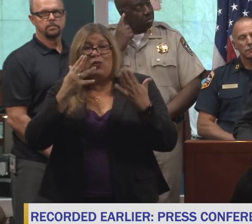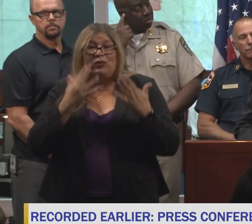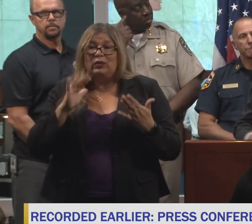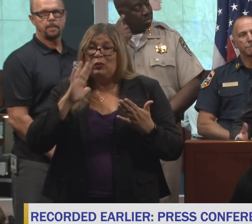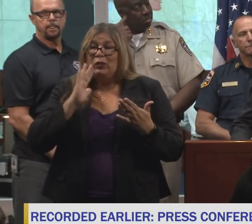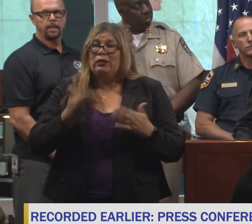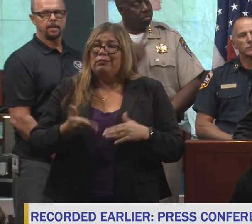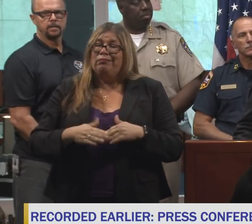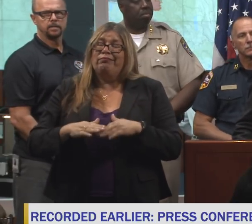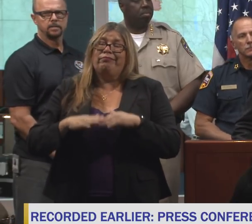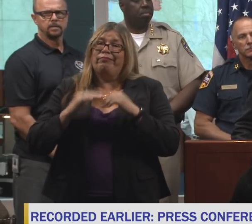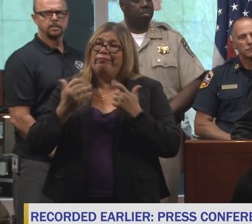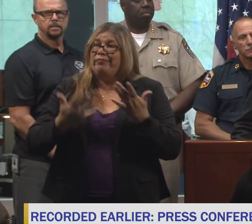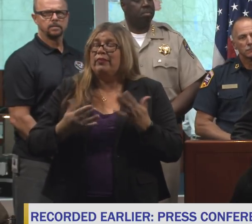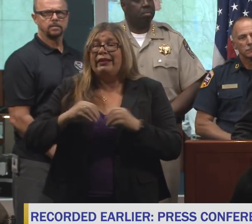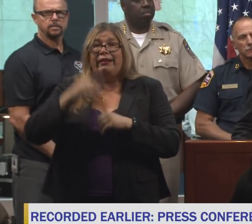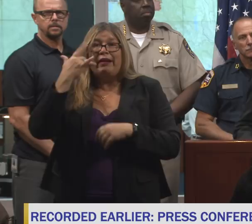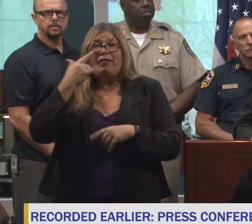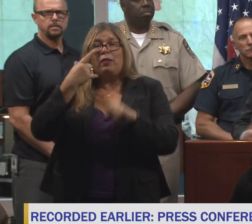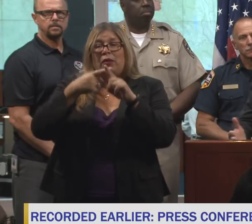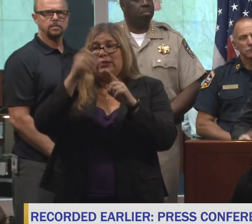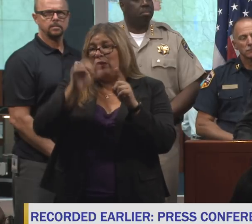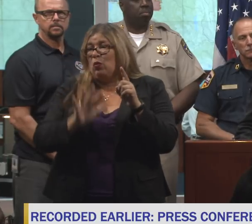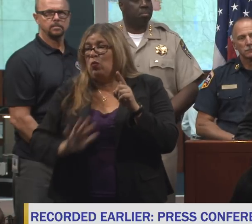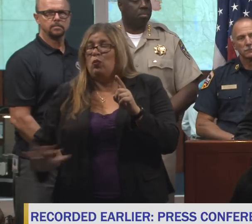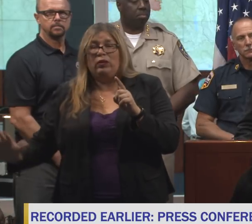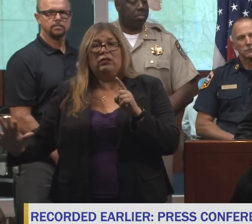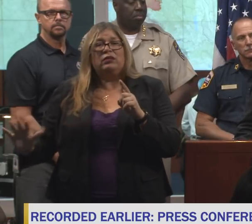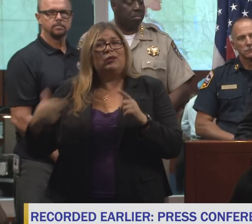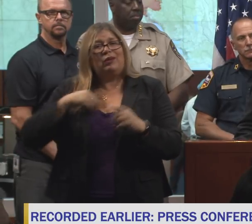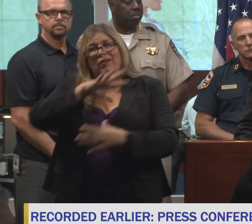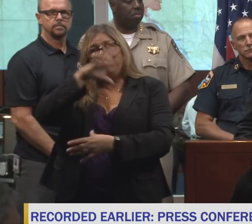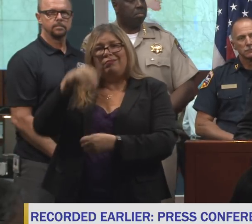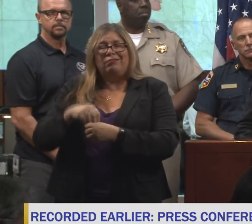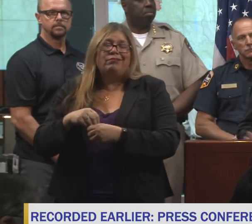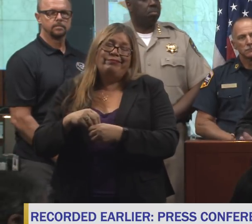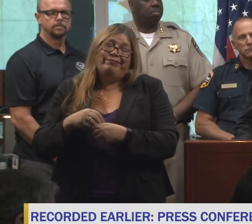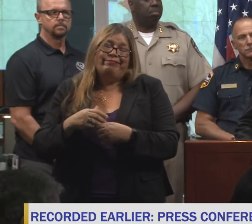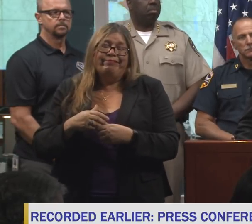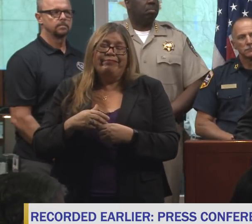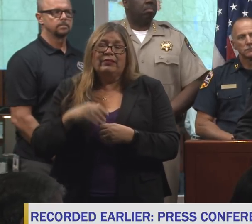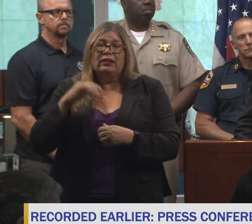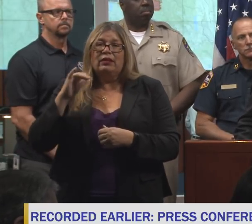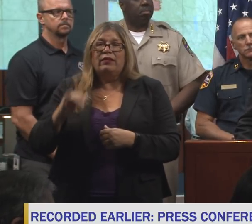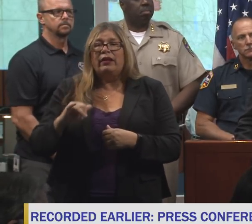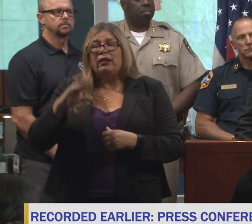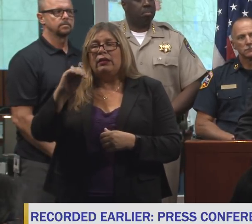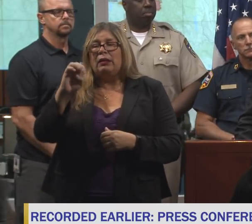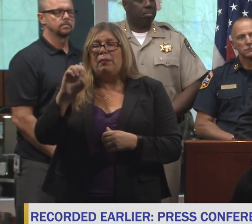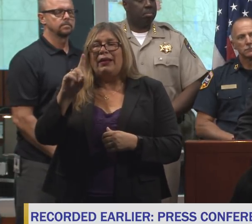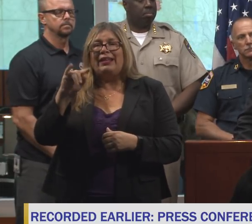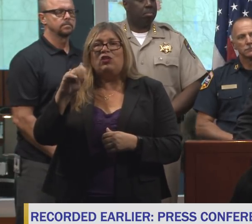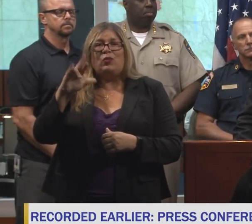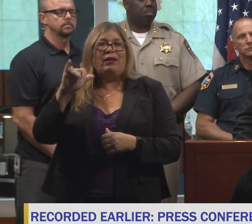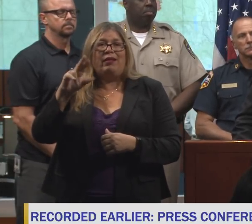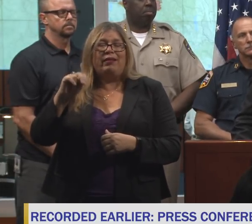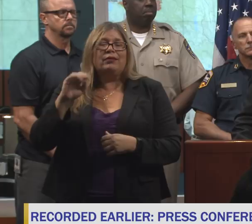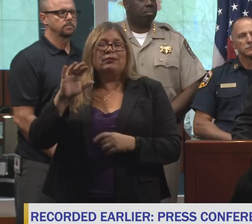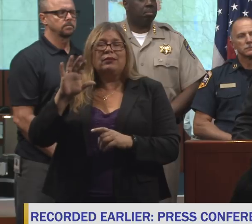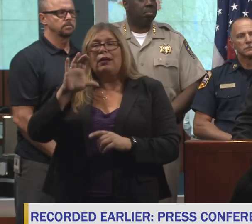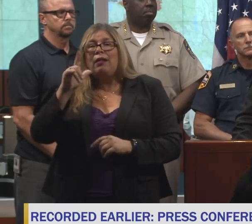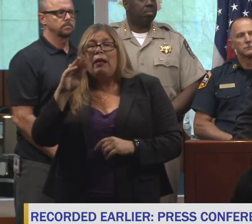in California and throughout the Southwest. We're part of that process of the Mediterranean climate that is being impacted